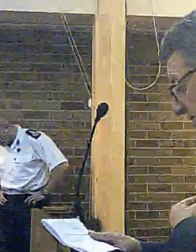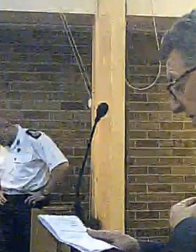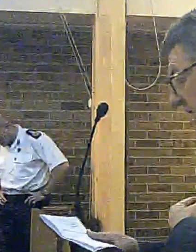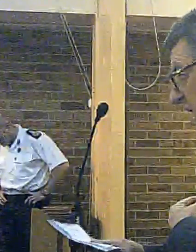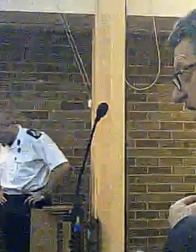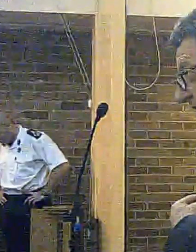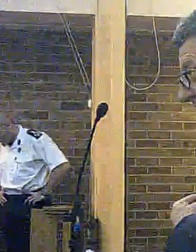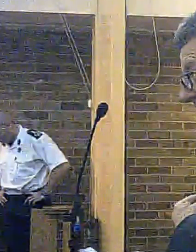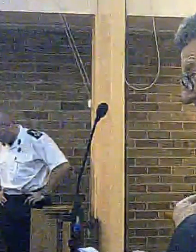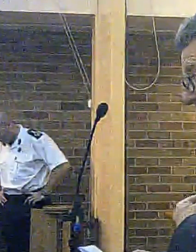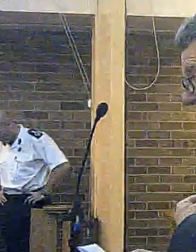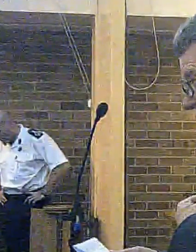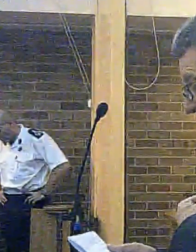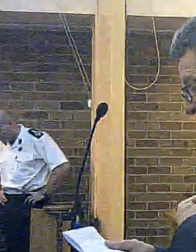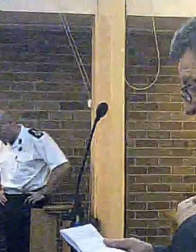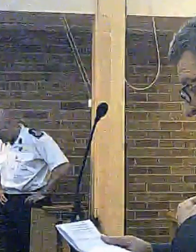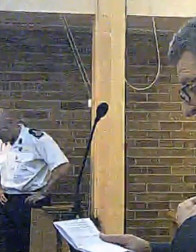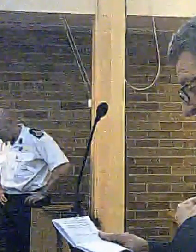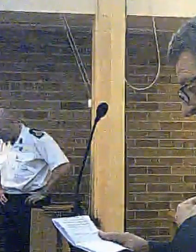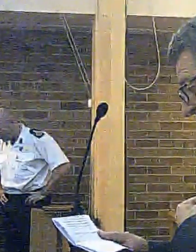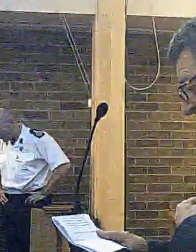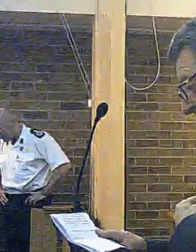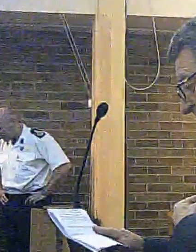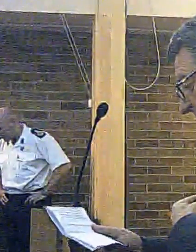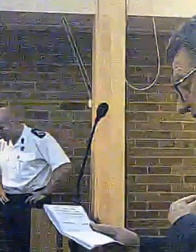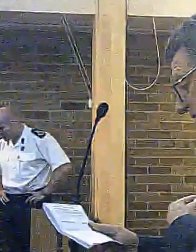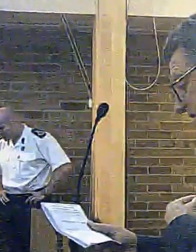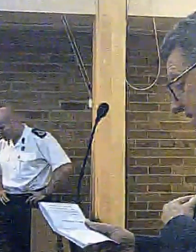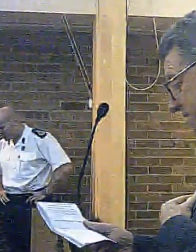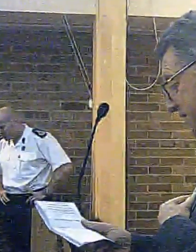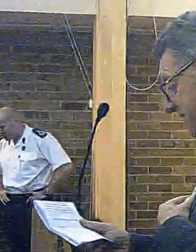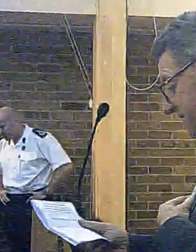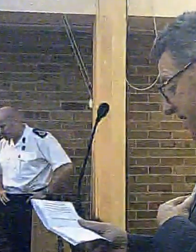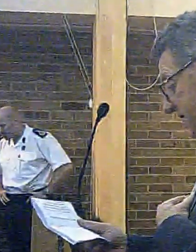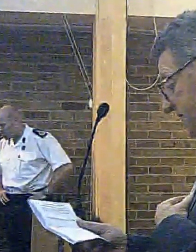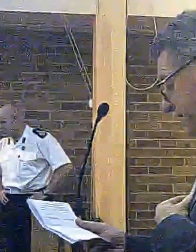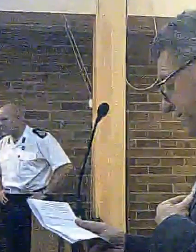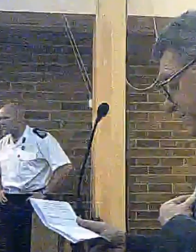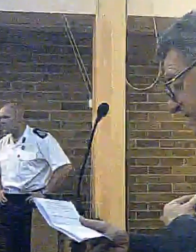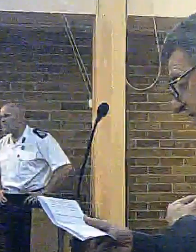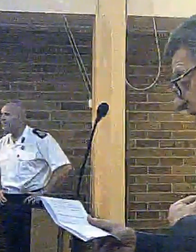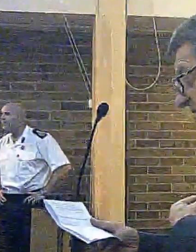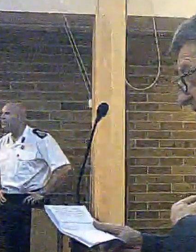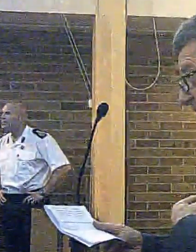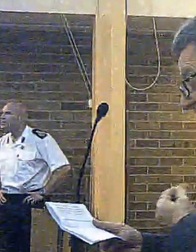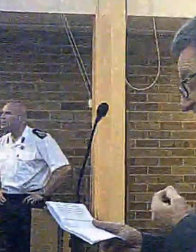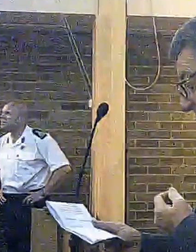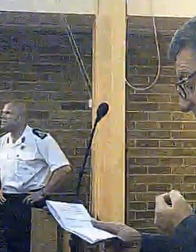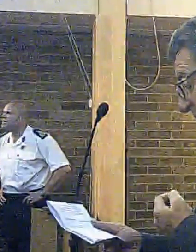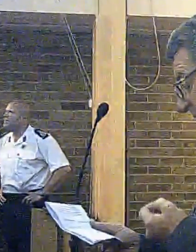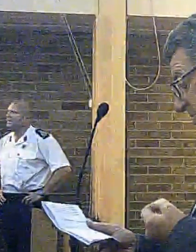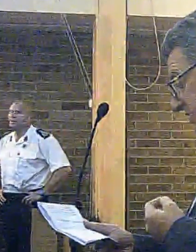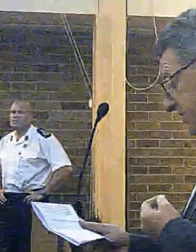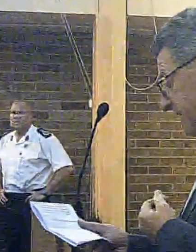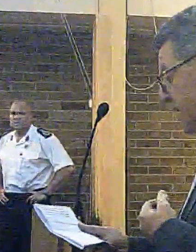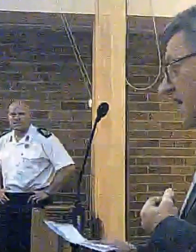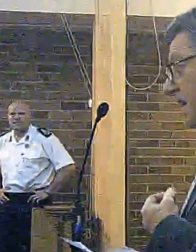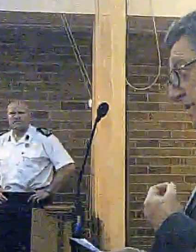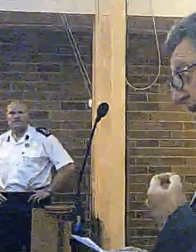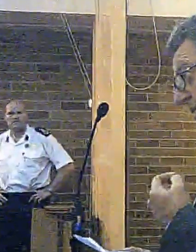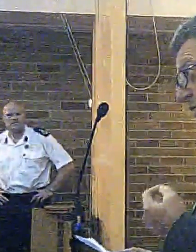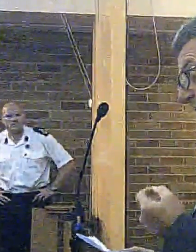forums and a stakeholder forum. As I should say, the Chief is now going to give you a presentation of our proposal,